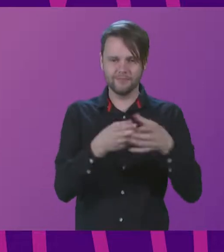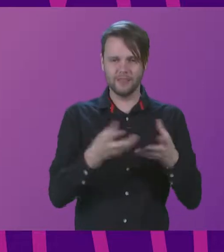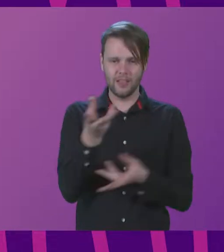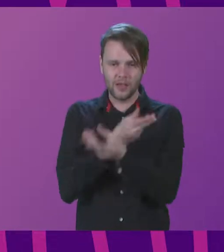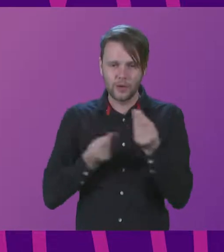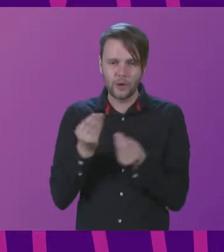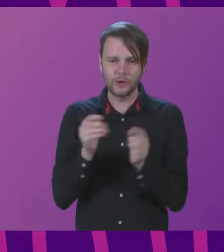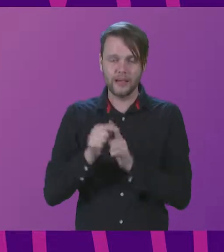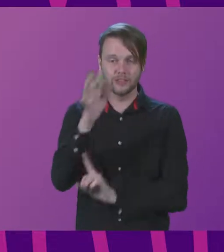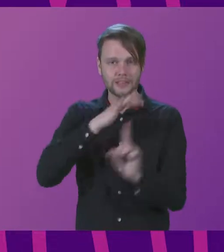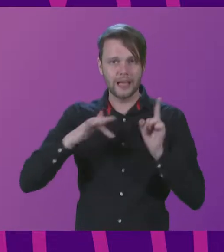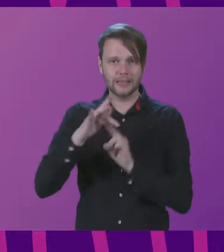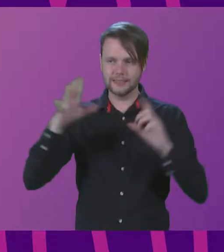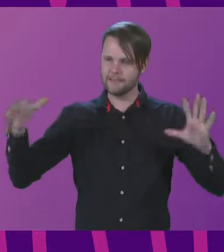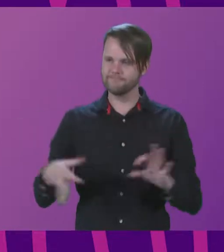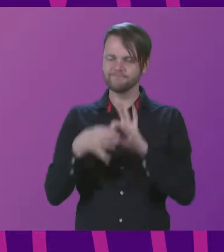and society.